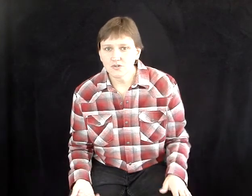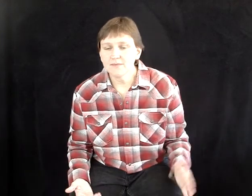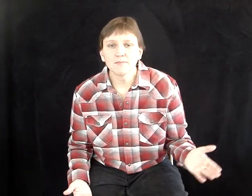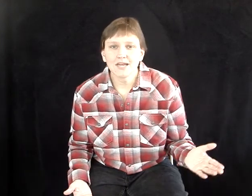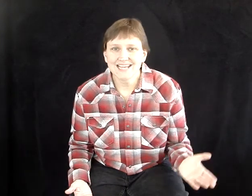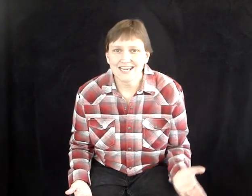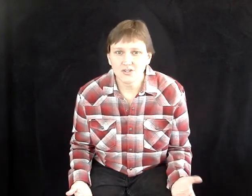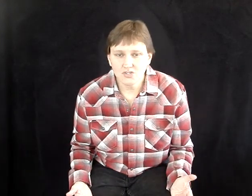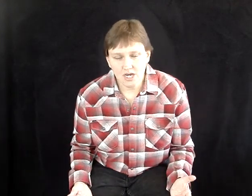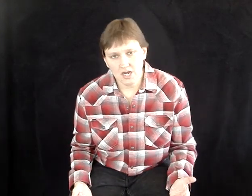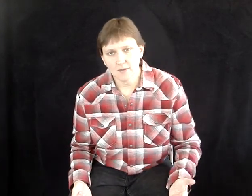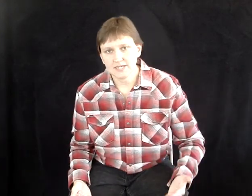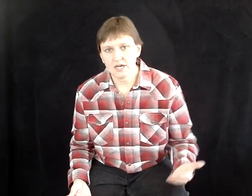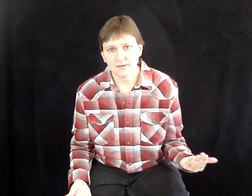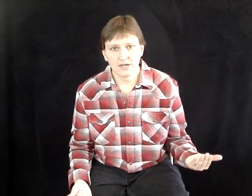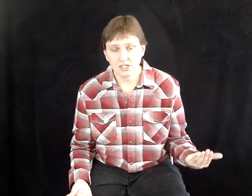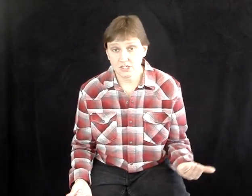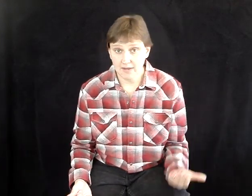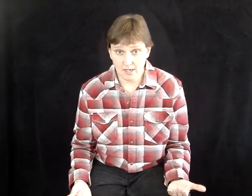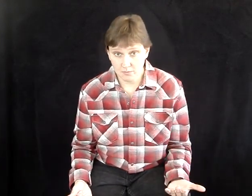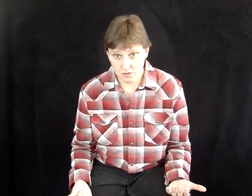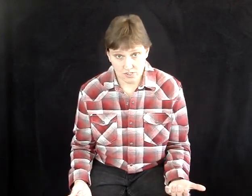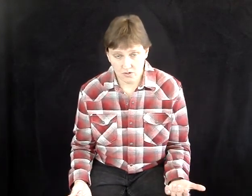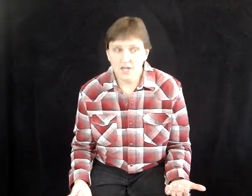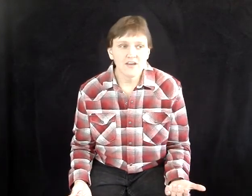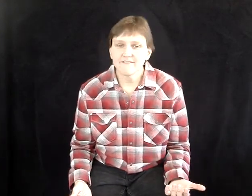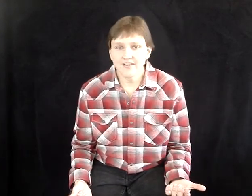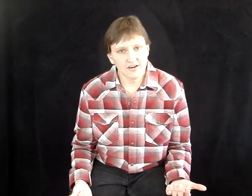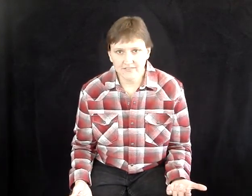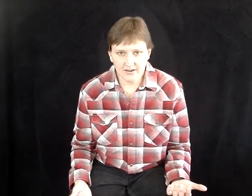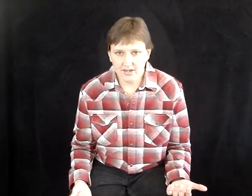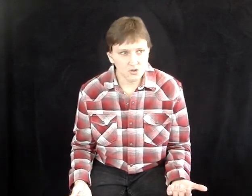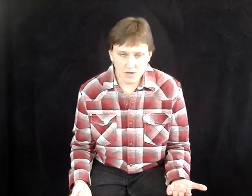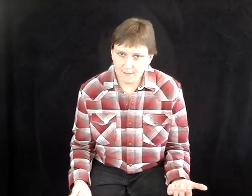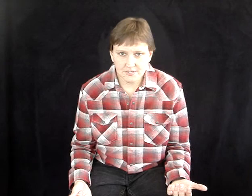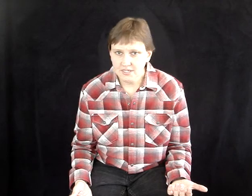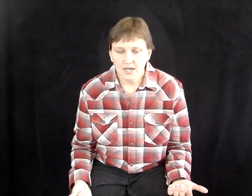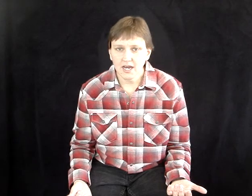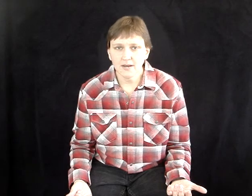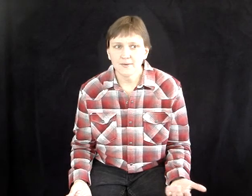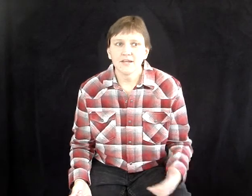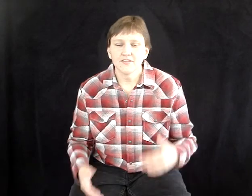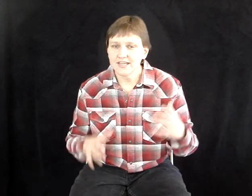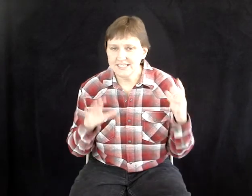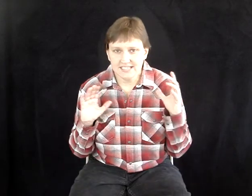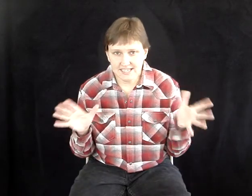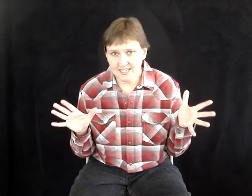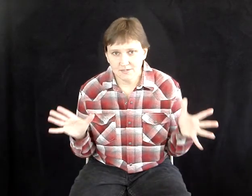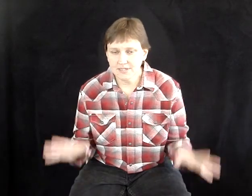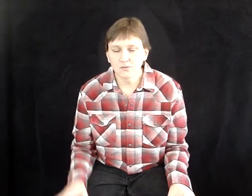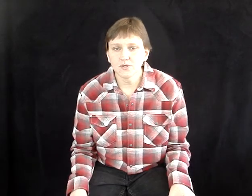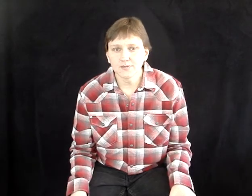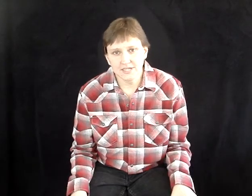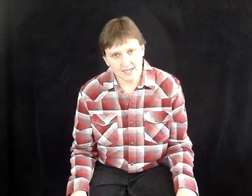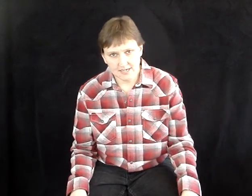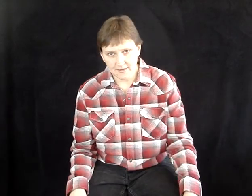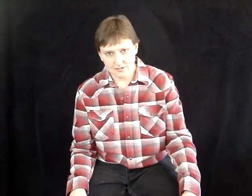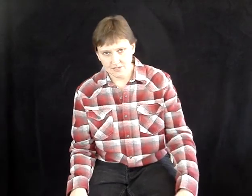Judge, LibbyMontanaNews.com, I talk about Judge Michael Peruzzo. Very, very corrupt. The things he's done to me, we'll be talking about too